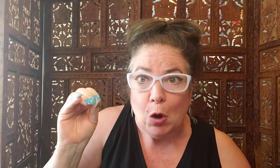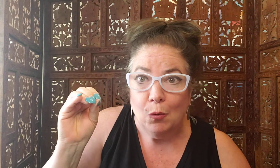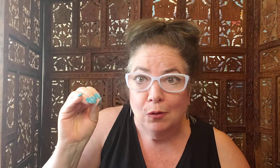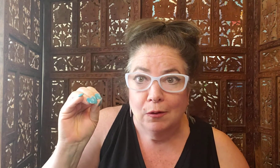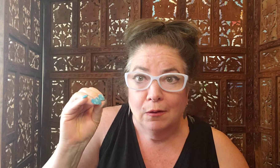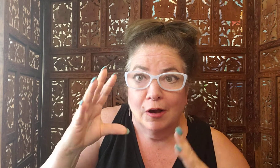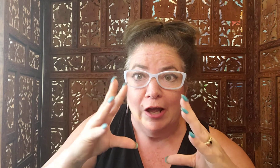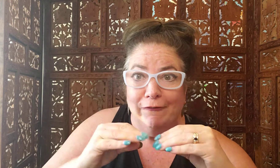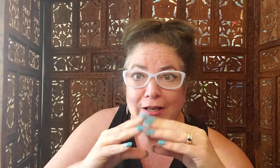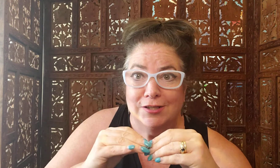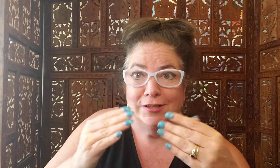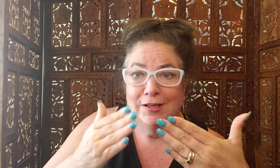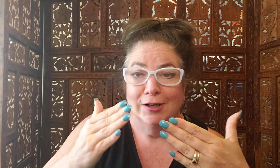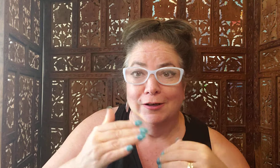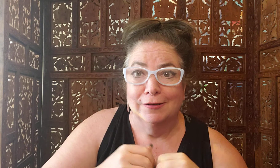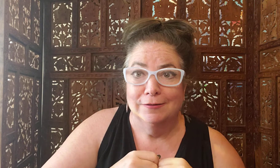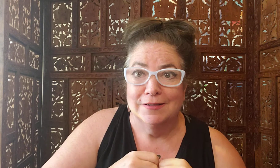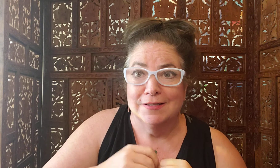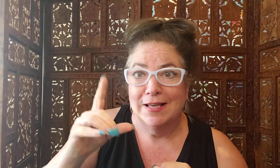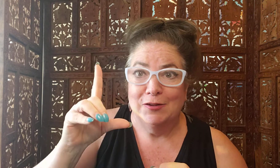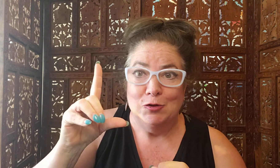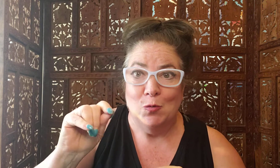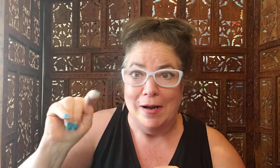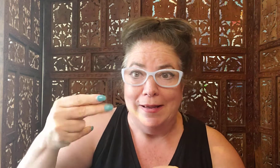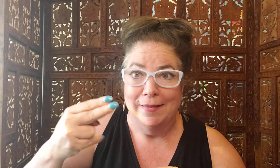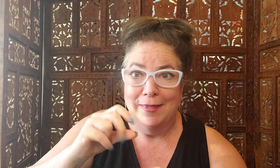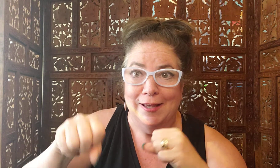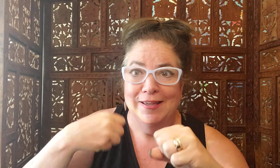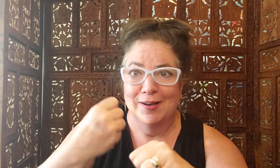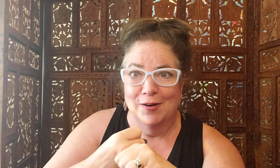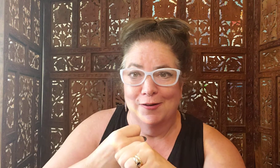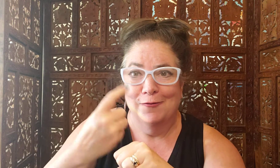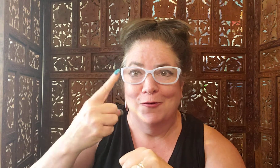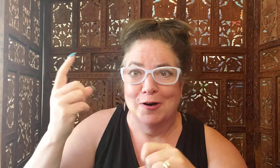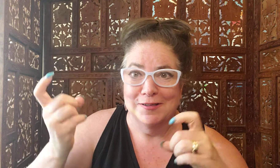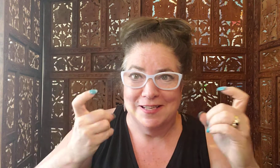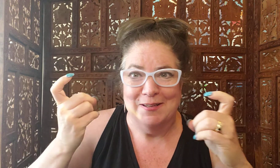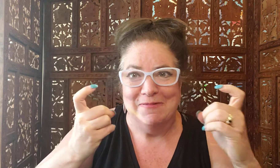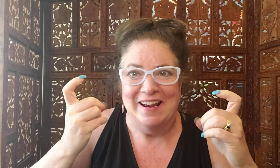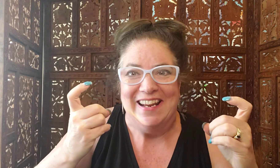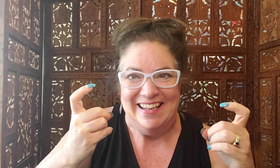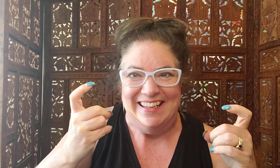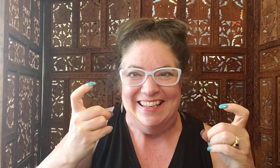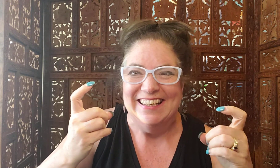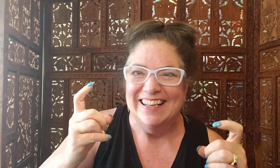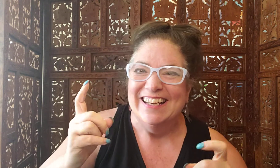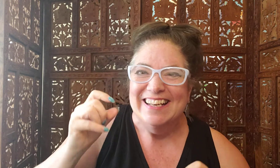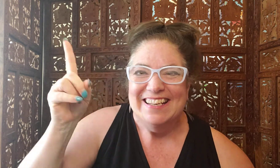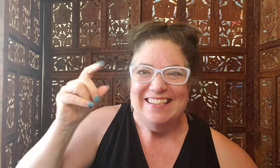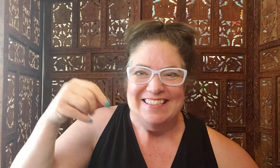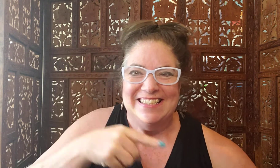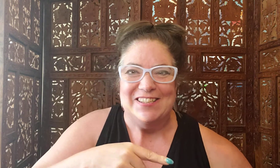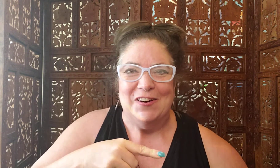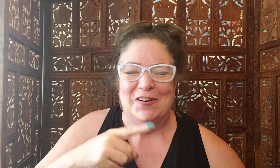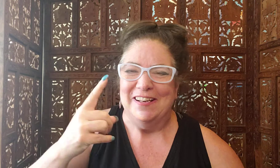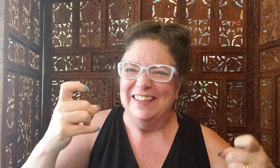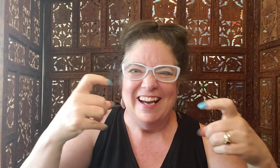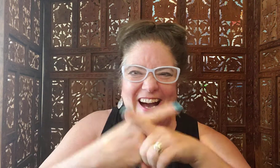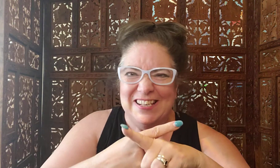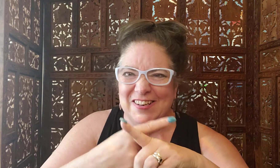convention here. This is like the 20th year for celebrating disco and the contrast